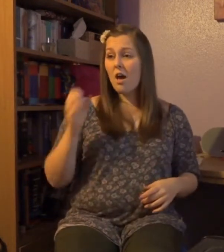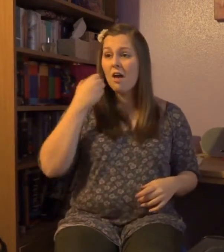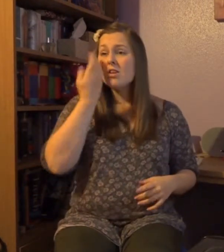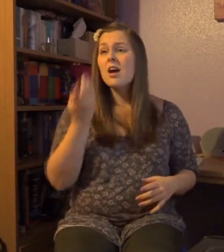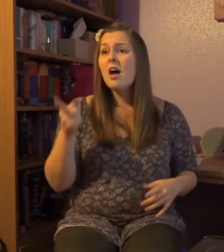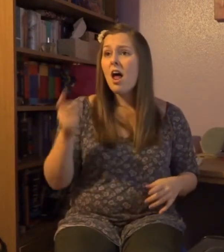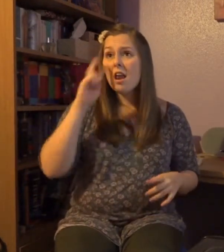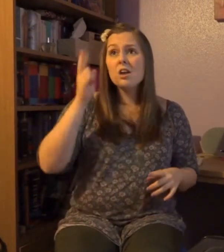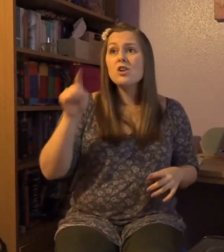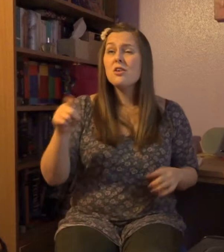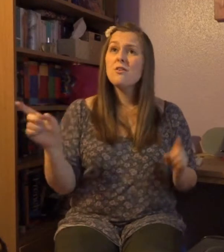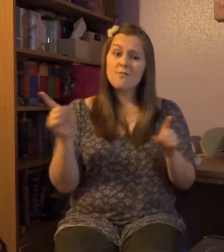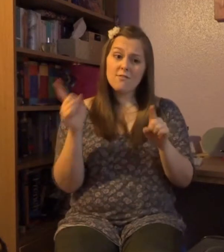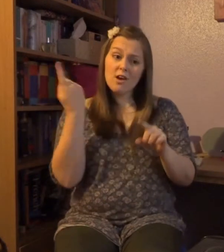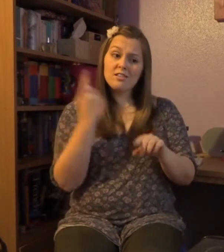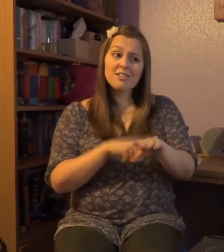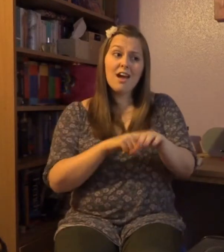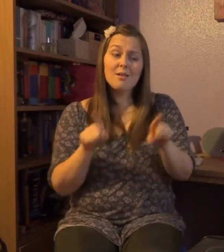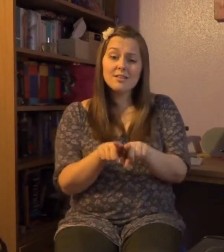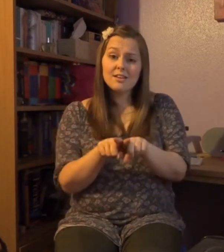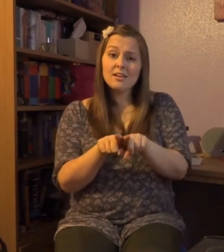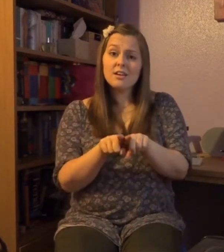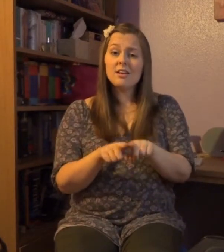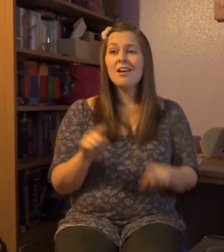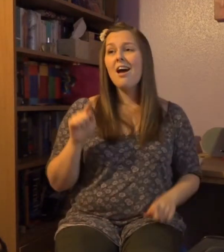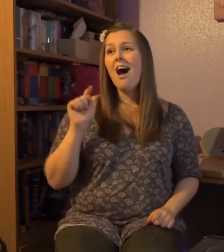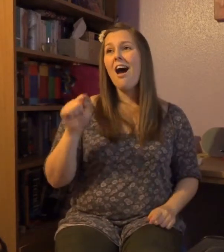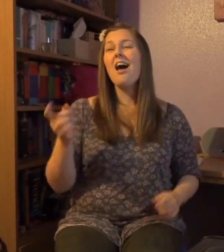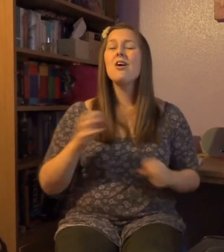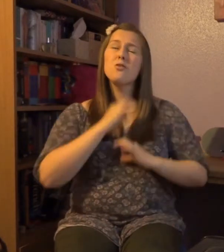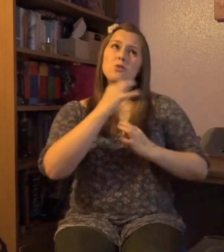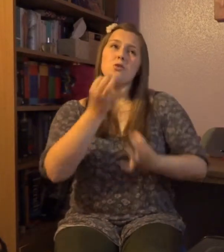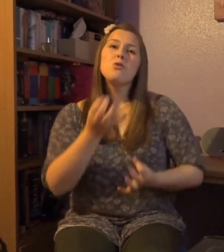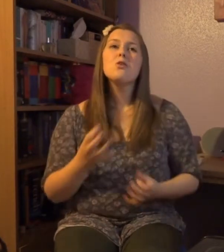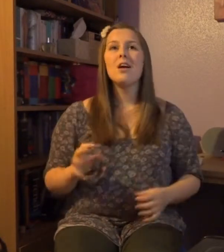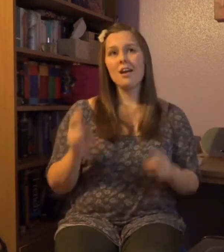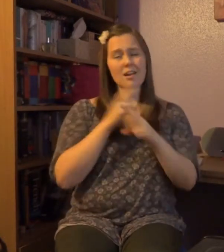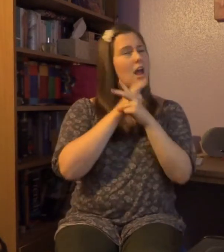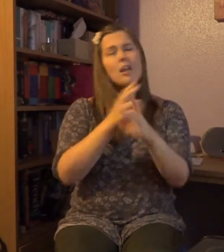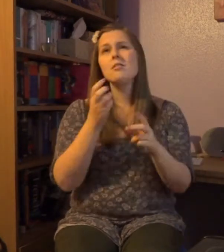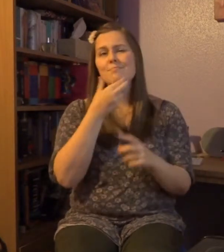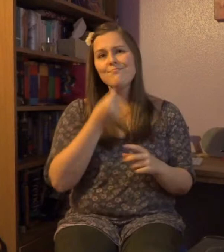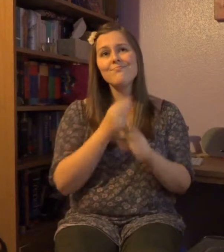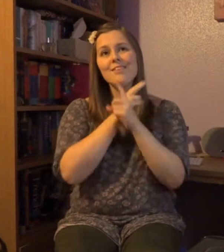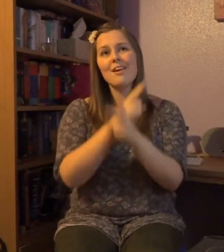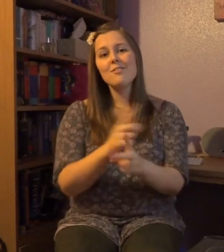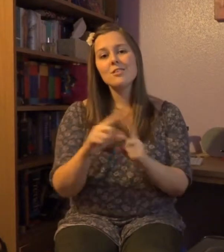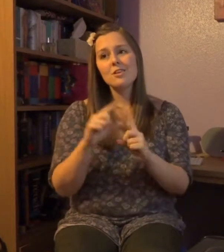look at you It's like the first time I fell in love with a careless man's careful daughter She